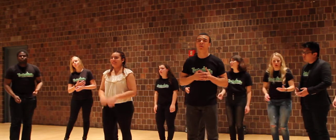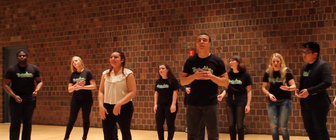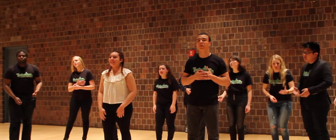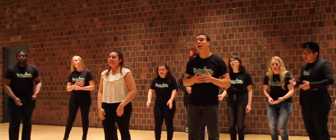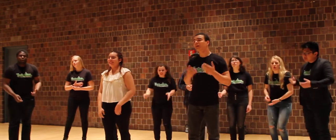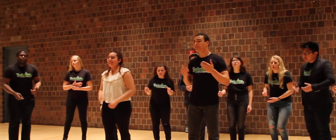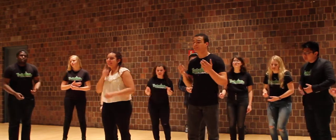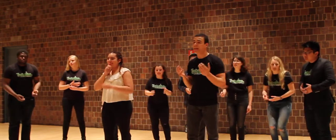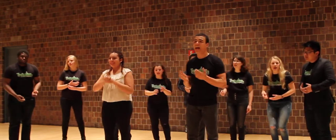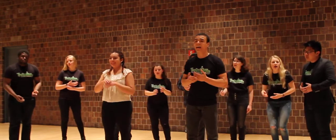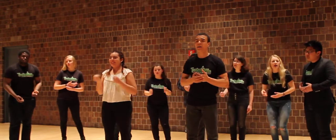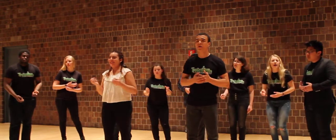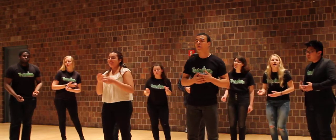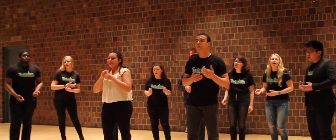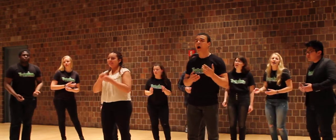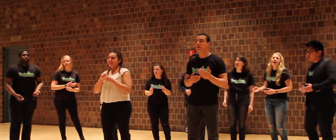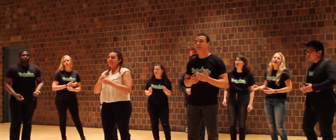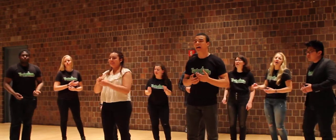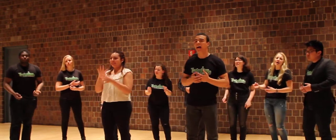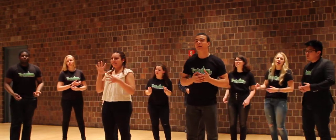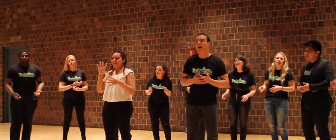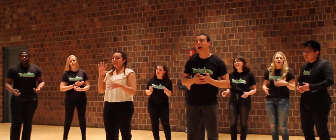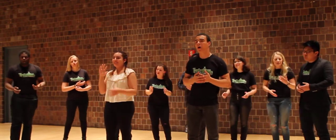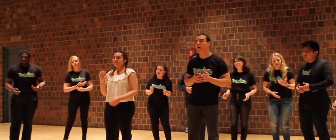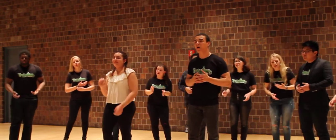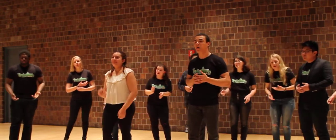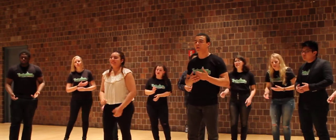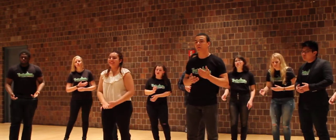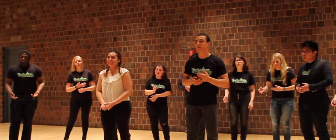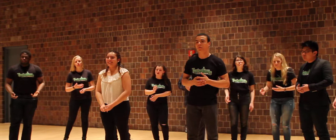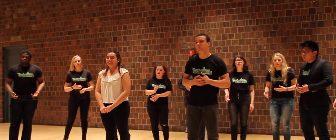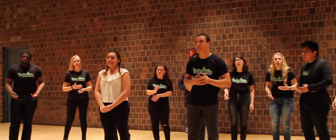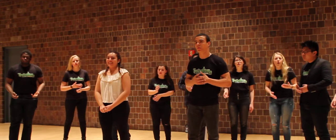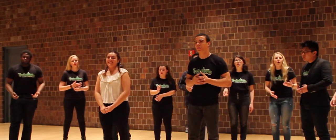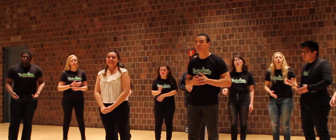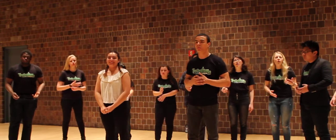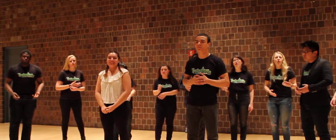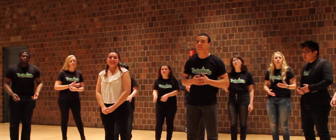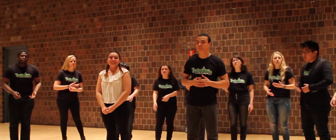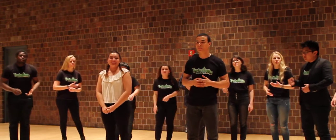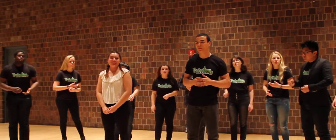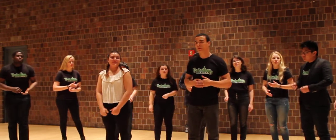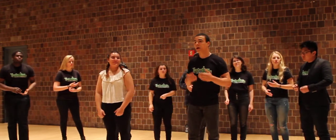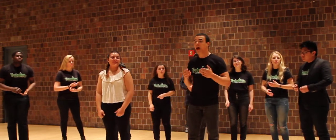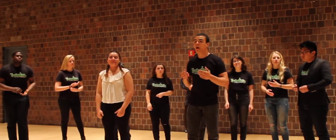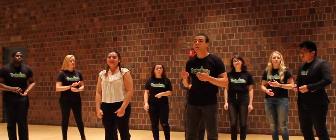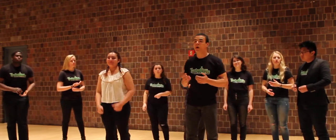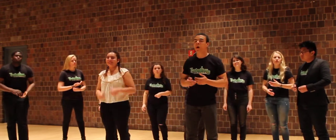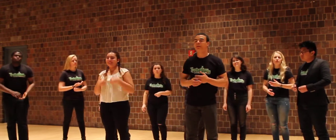Just say you won't let go Just say you won't I wanna